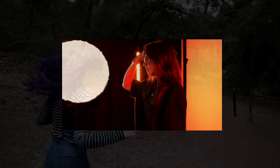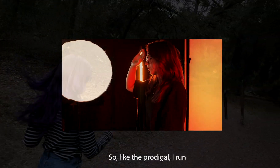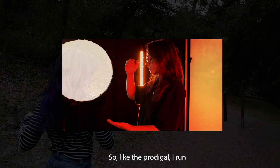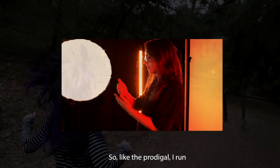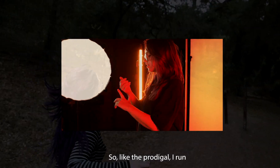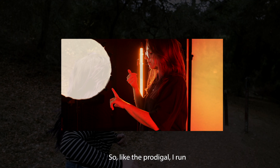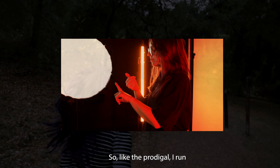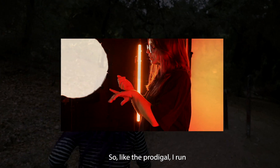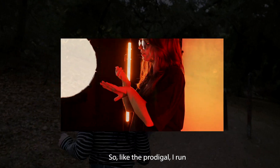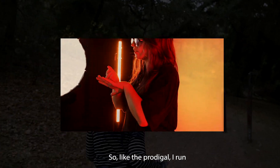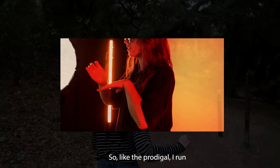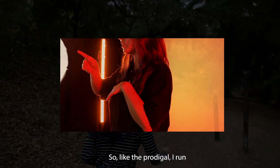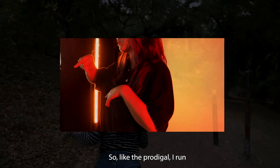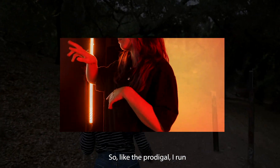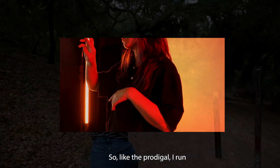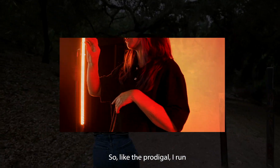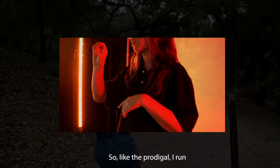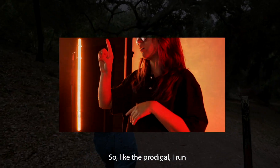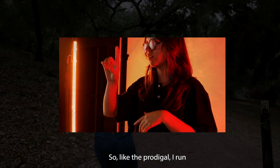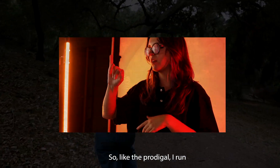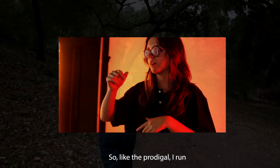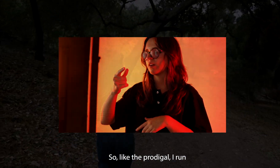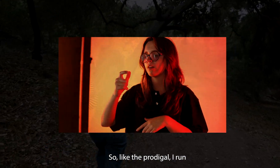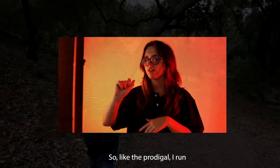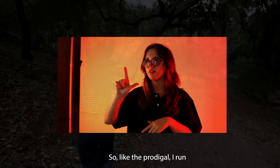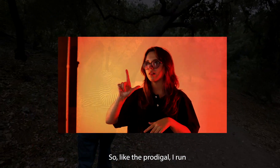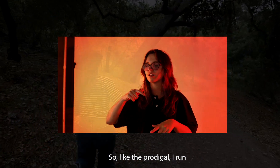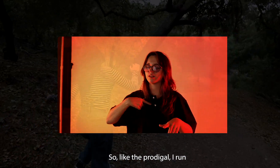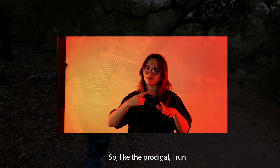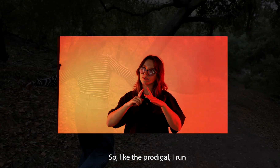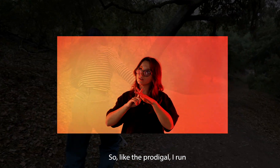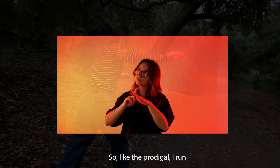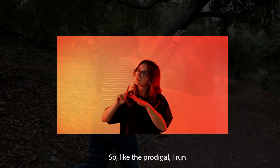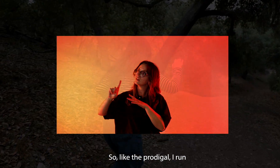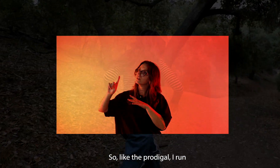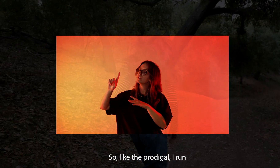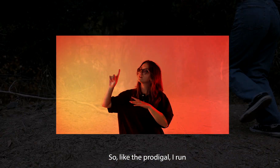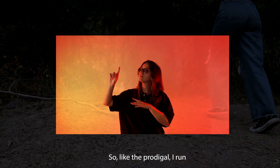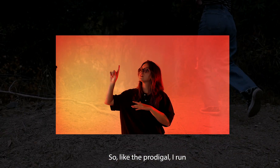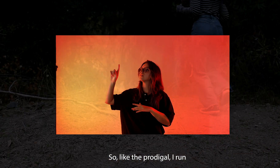So like the prodigal I run